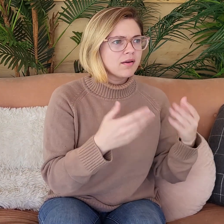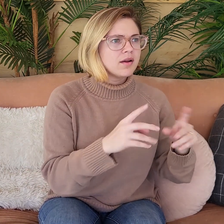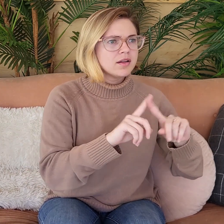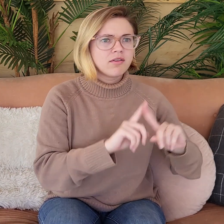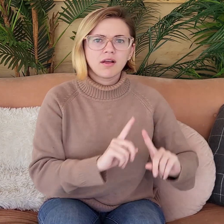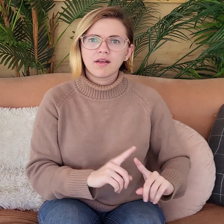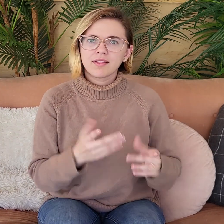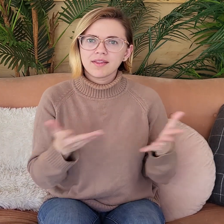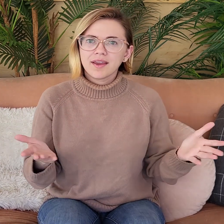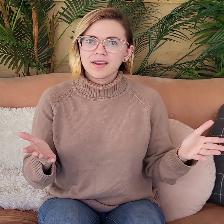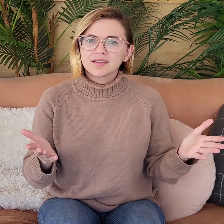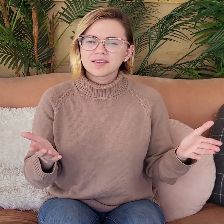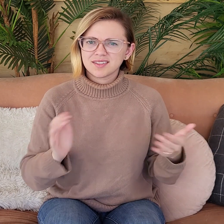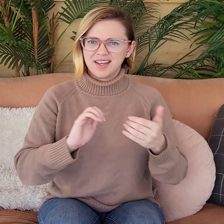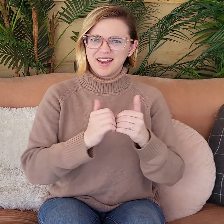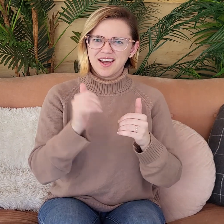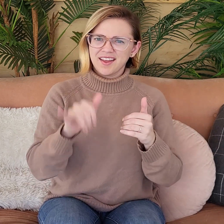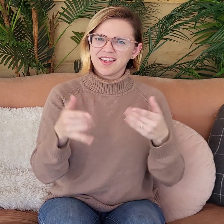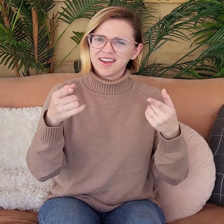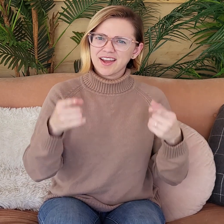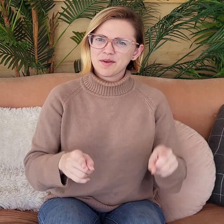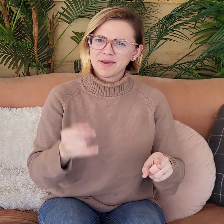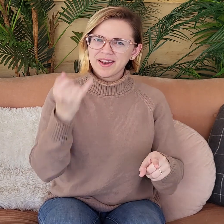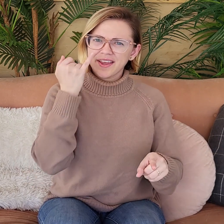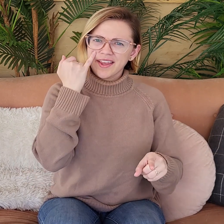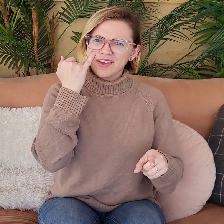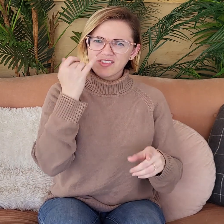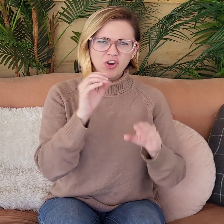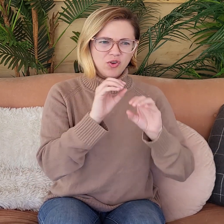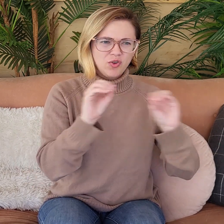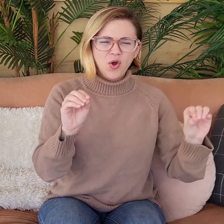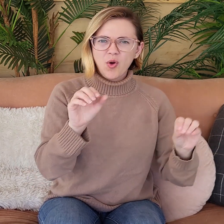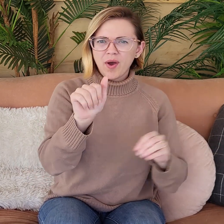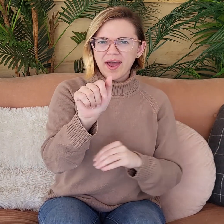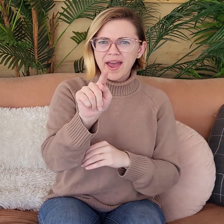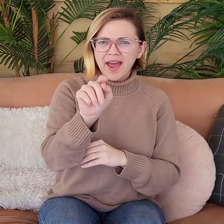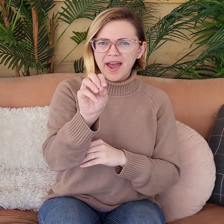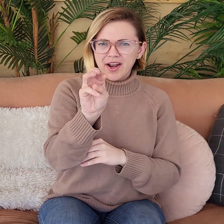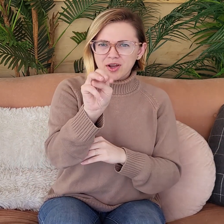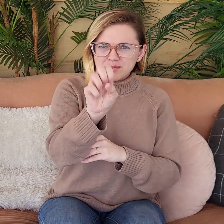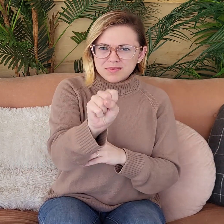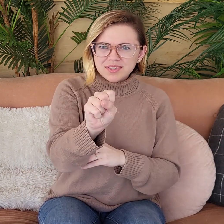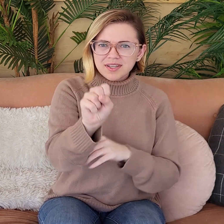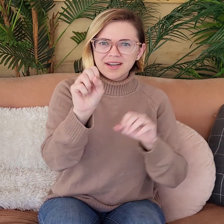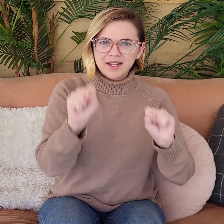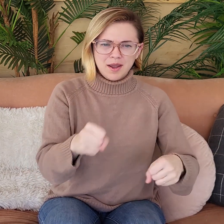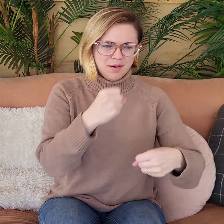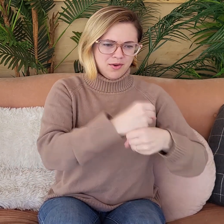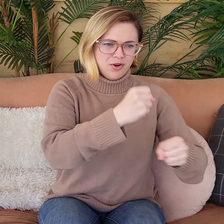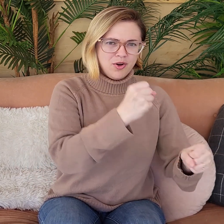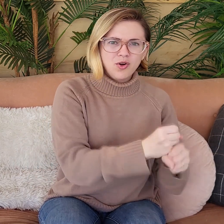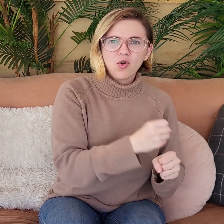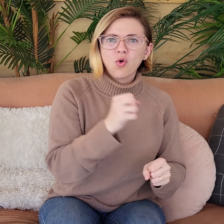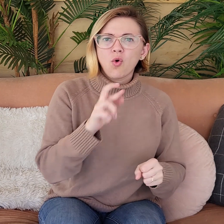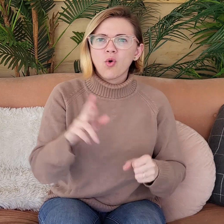plants, animals, we have all these different things. Well, how can that happen if there's no atoms?